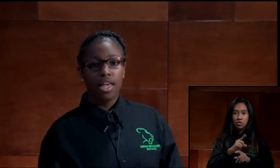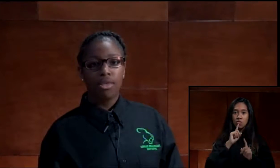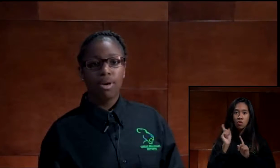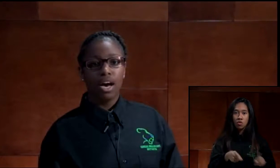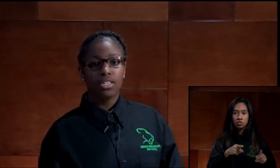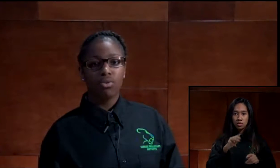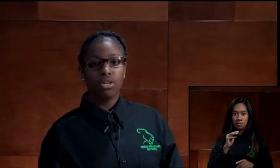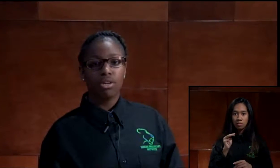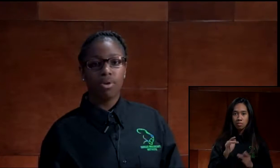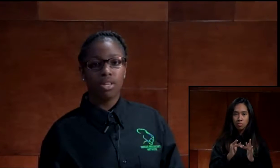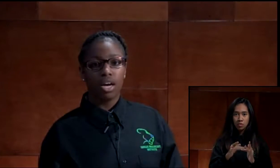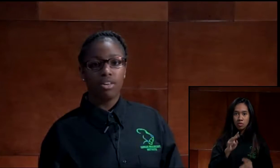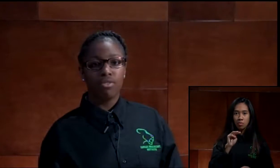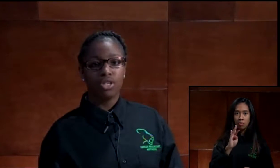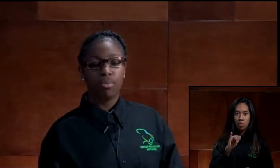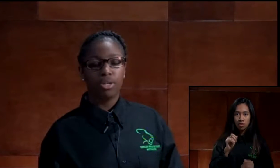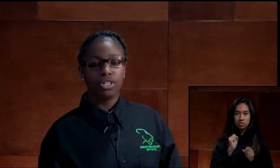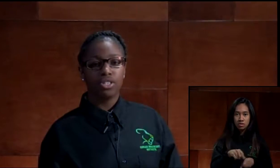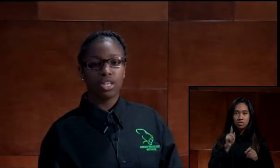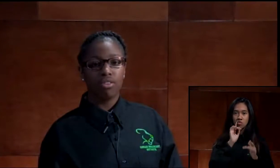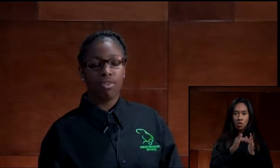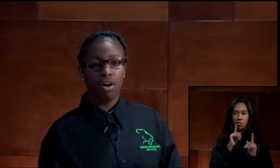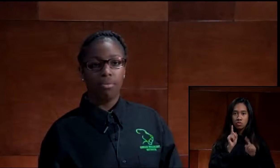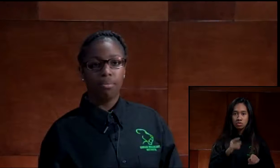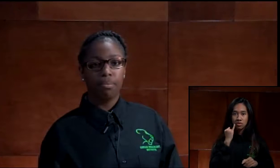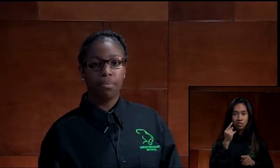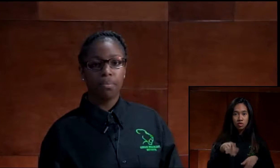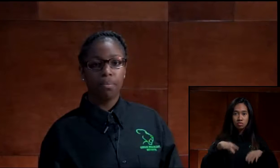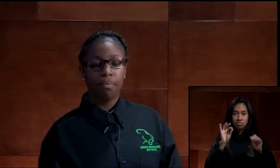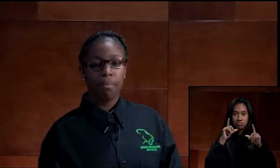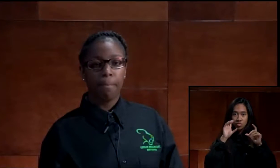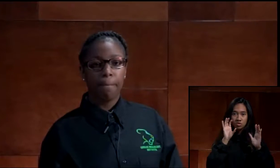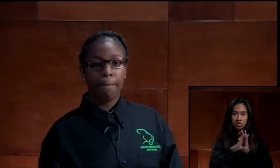You may also order them online if you took your pictures in the fall.